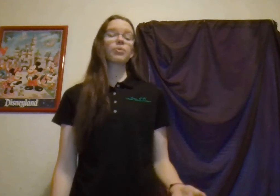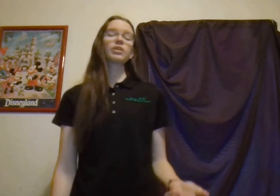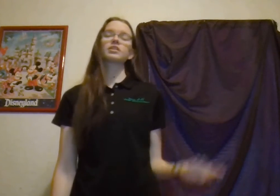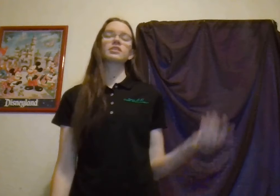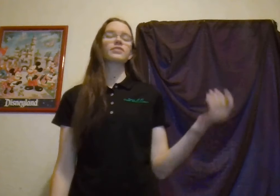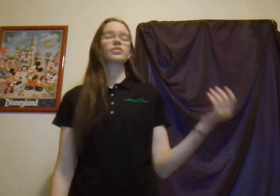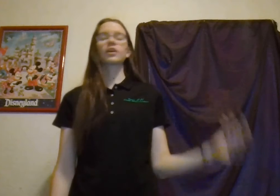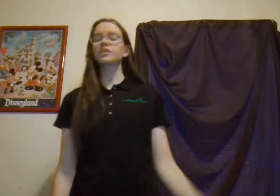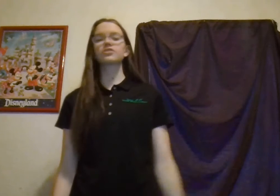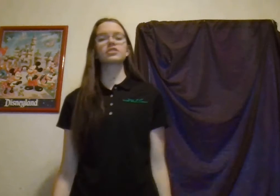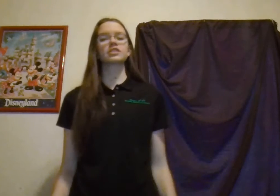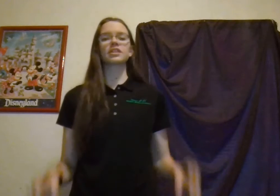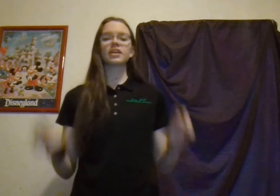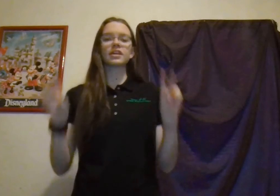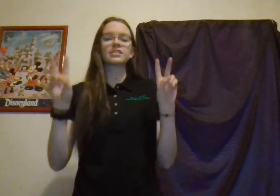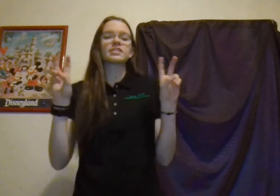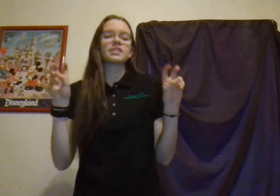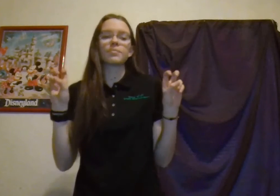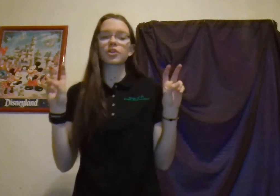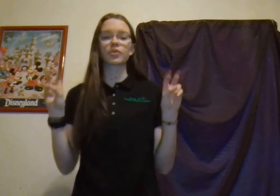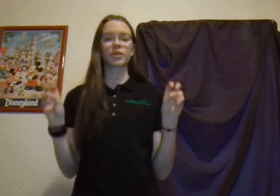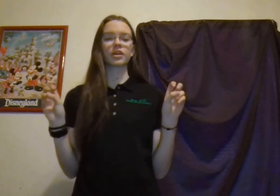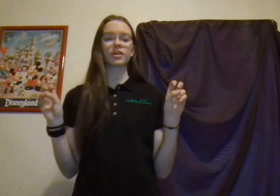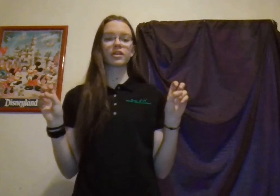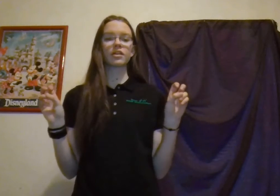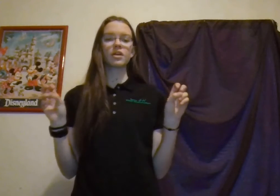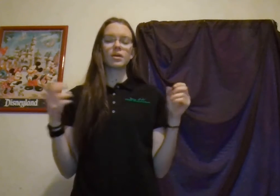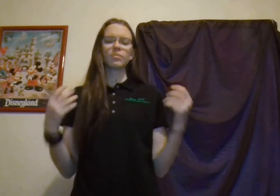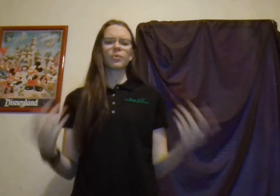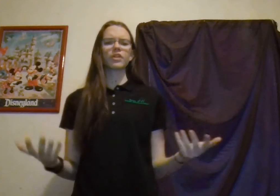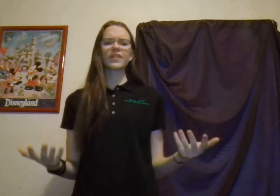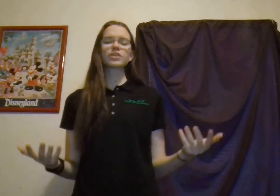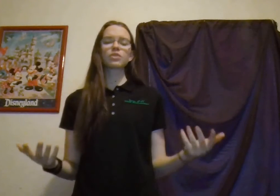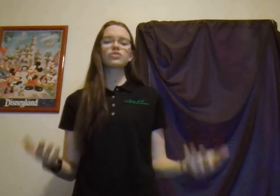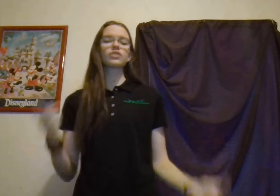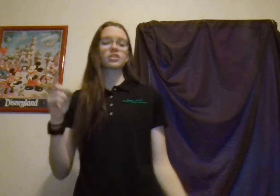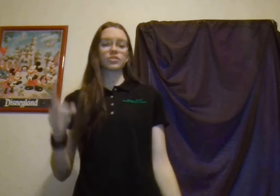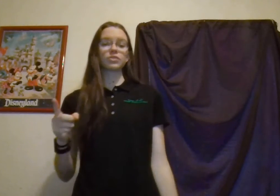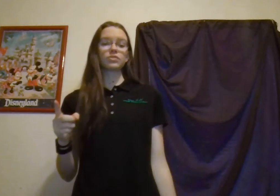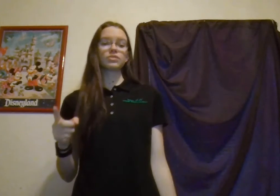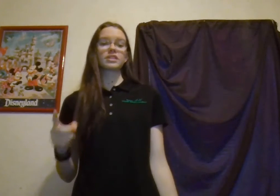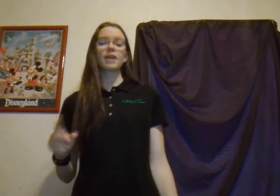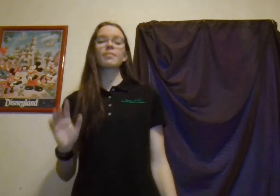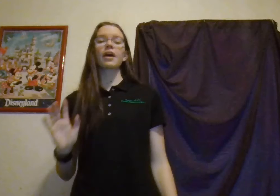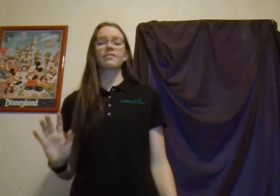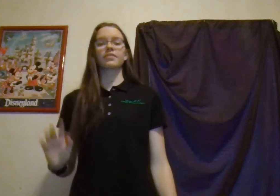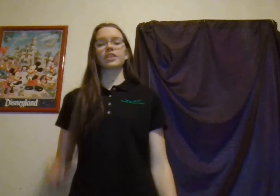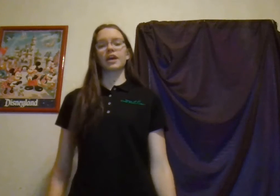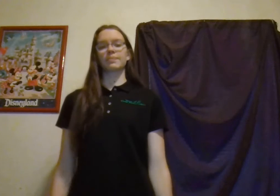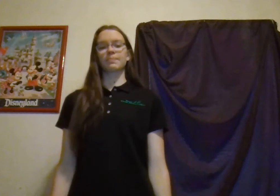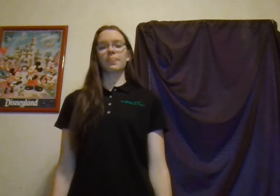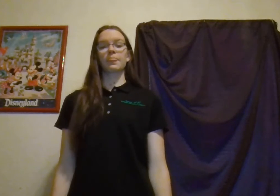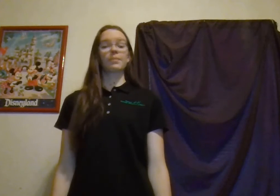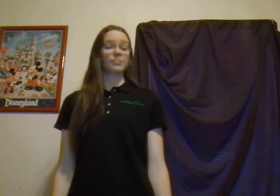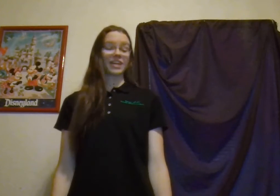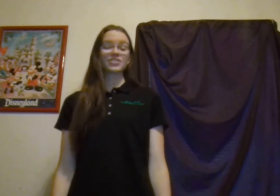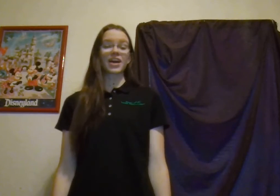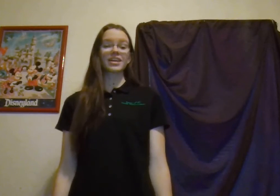pointless if you're not interested in a STEM career. But what if I told you that you use STEM every day? That's right.